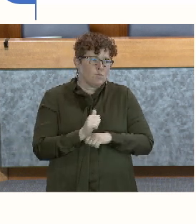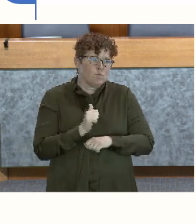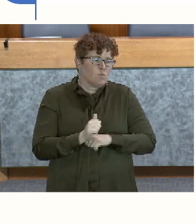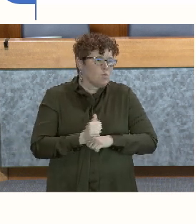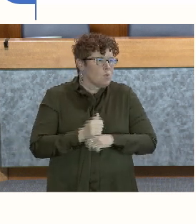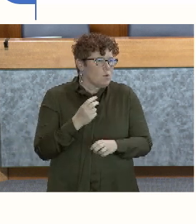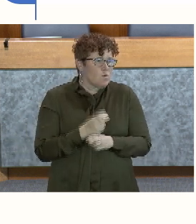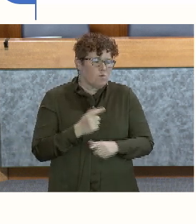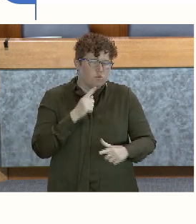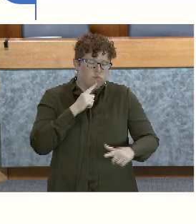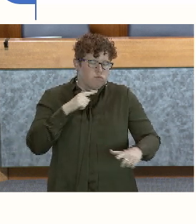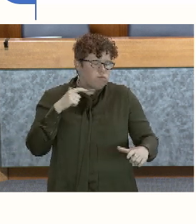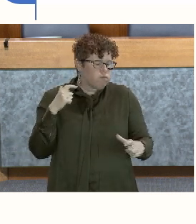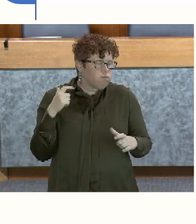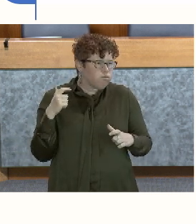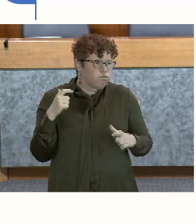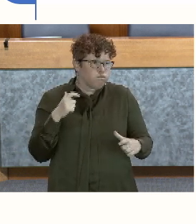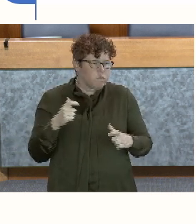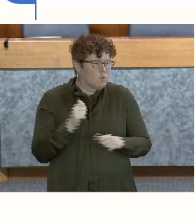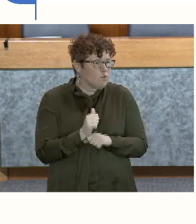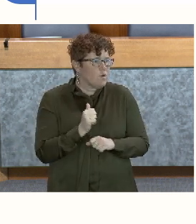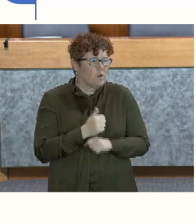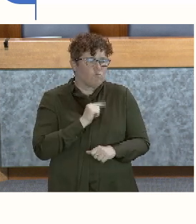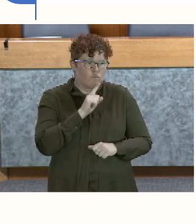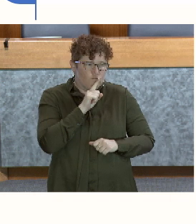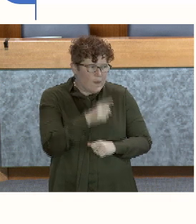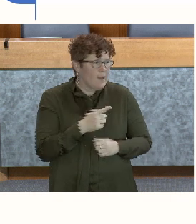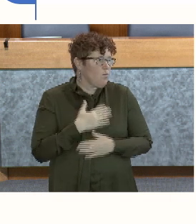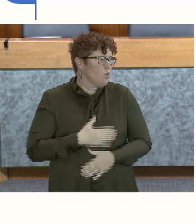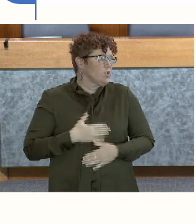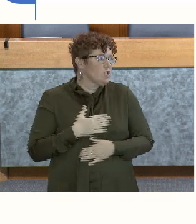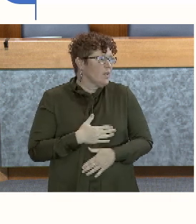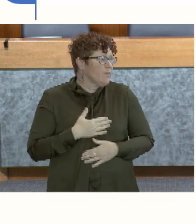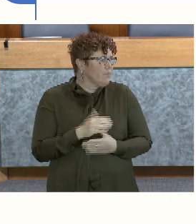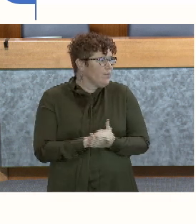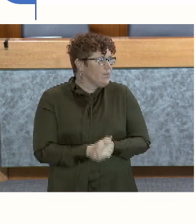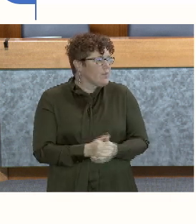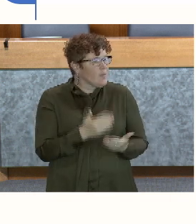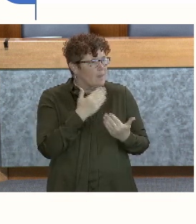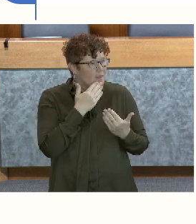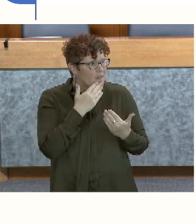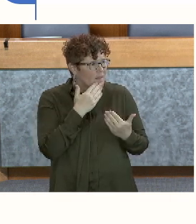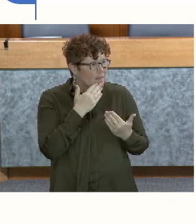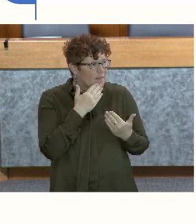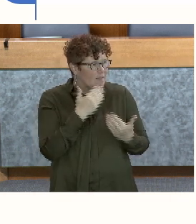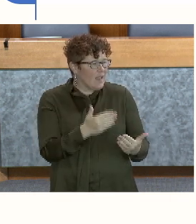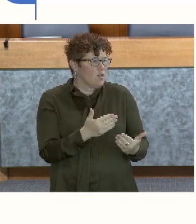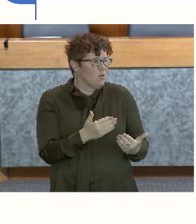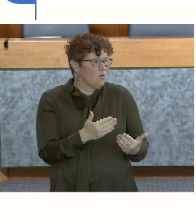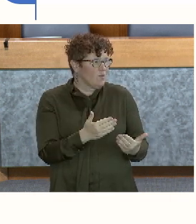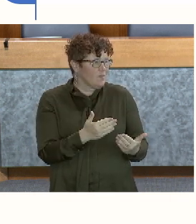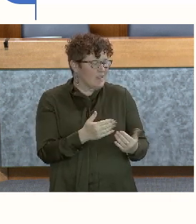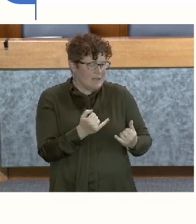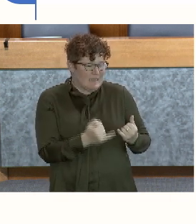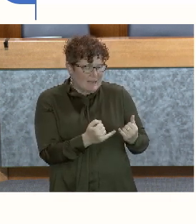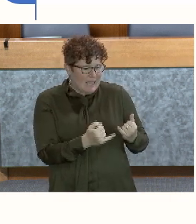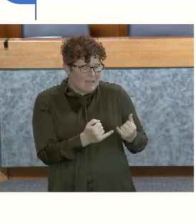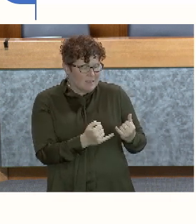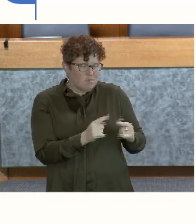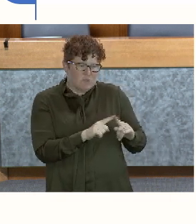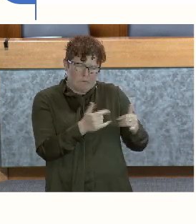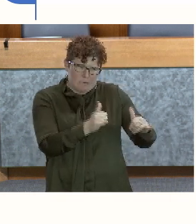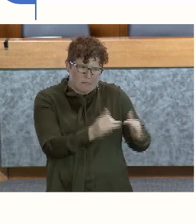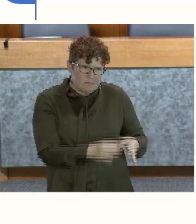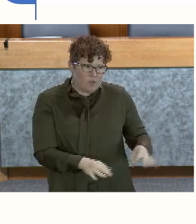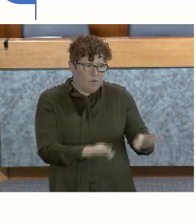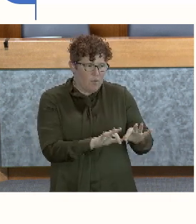herculean efforts that you do every day and I just want to say how much I appreciate it. And thank you and certainly last but not least